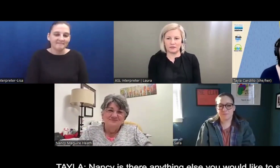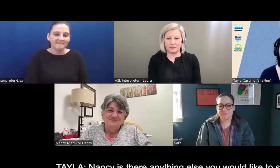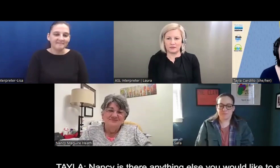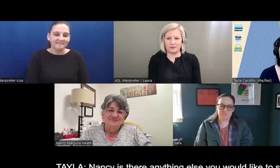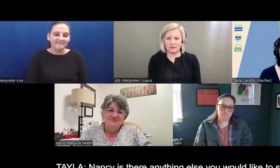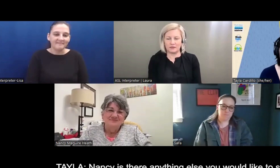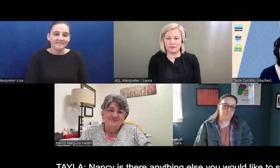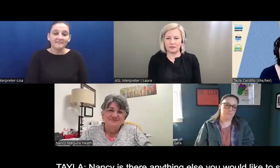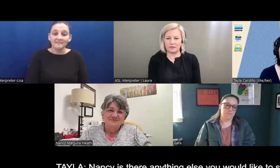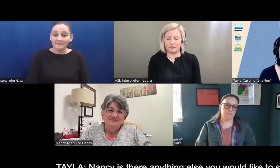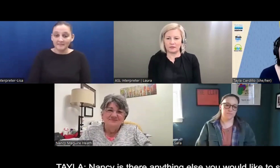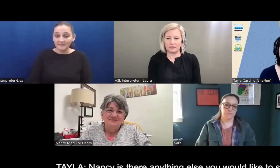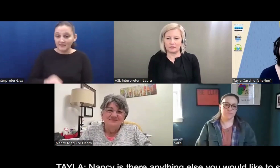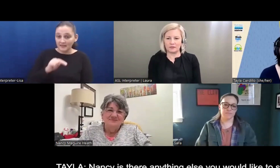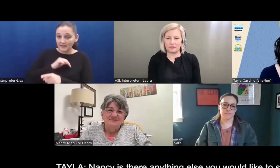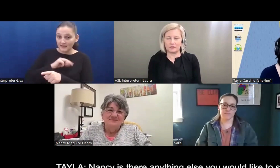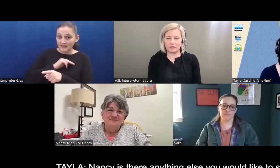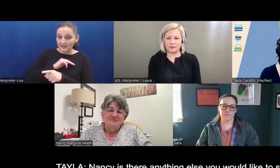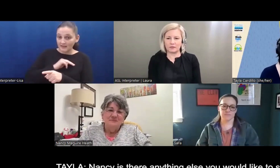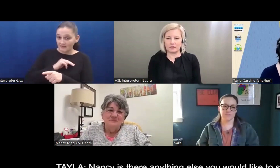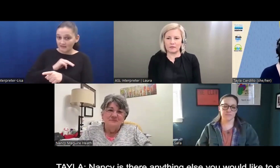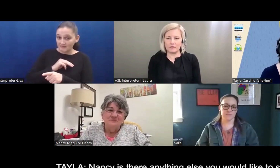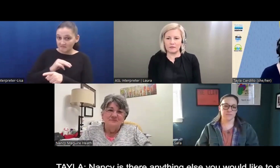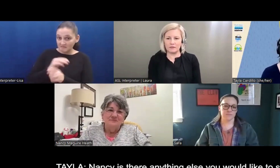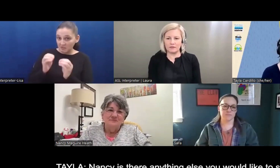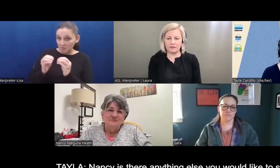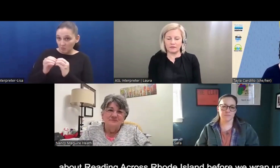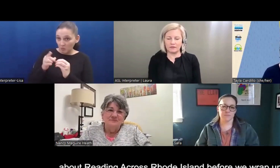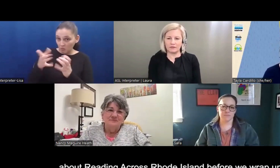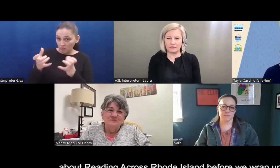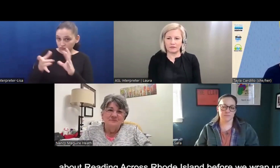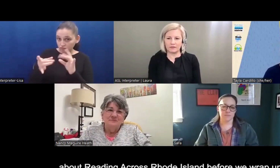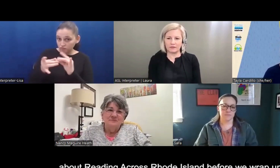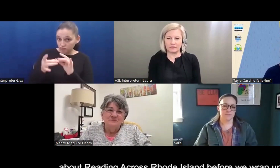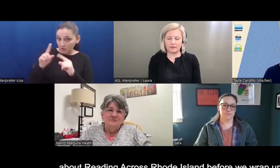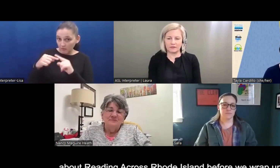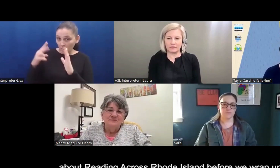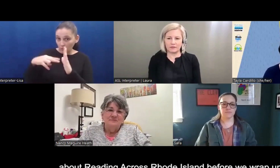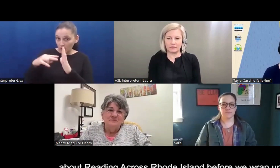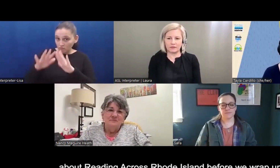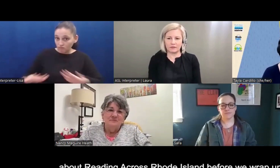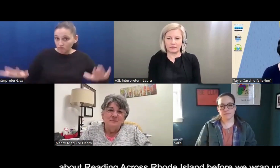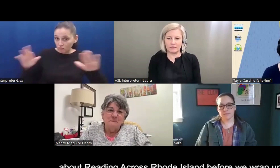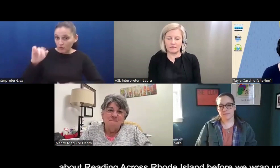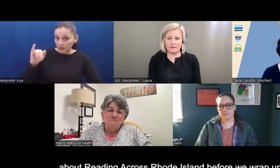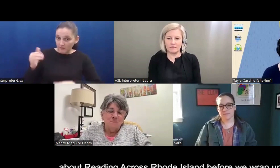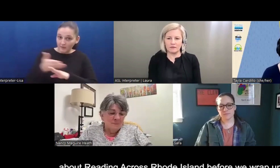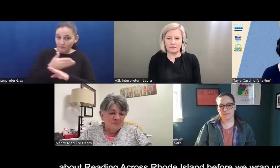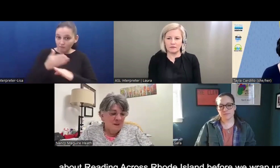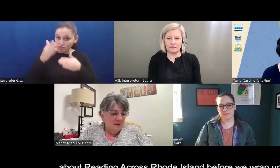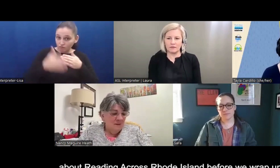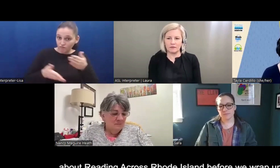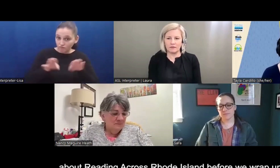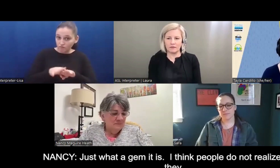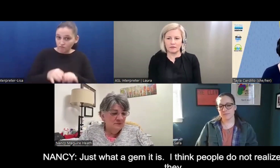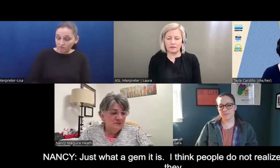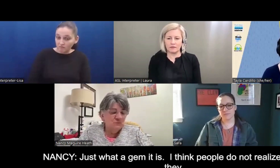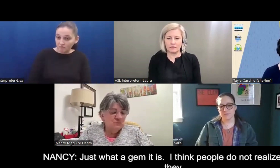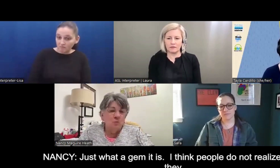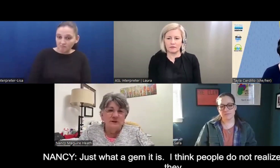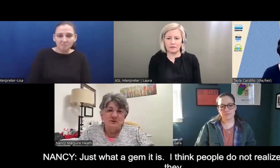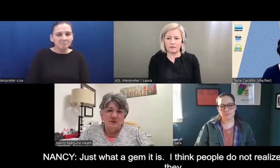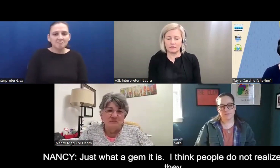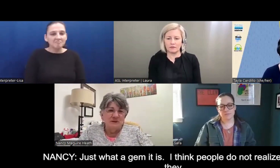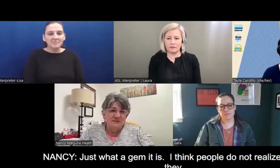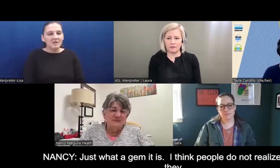And Nancy, is there anything else you'd like to say about reading across Rhode Island before we wrap up? Um, just